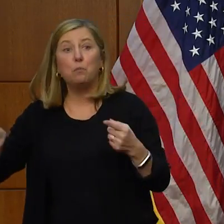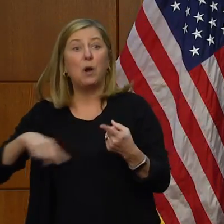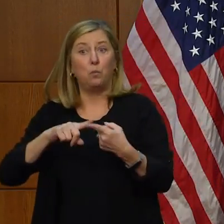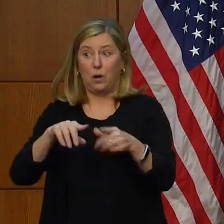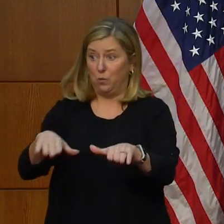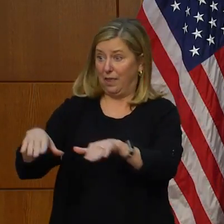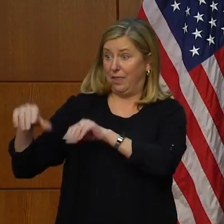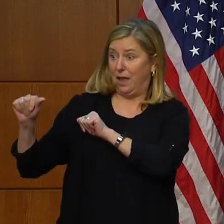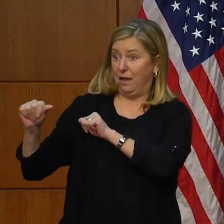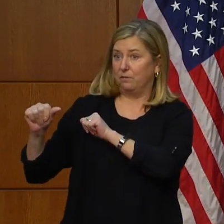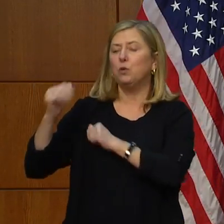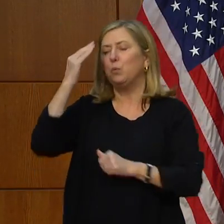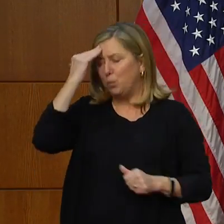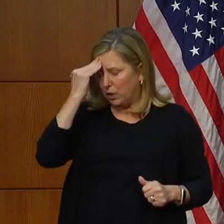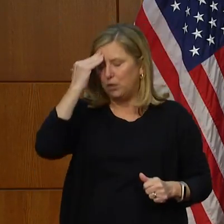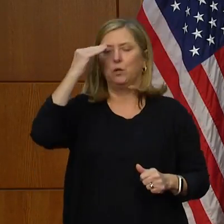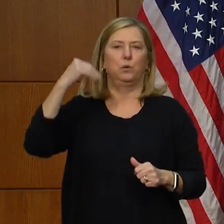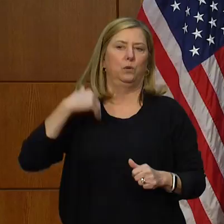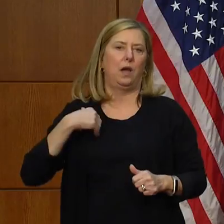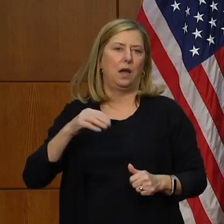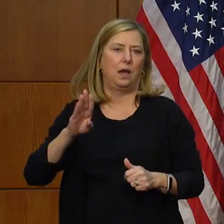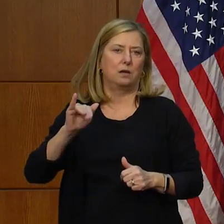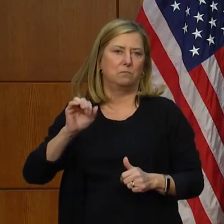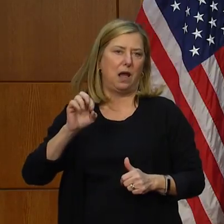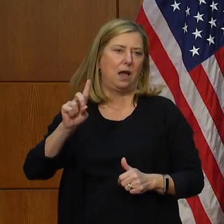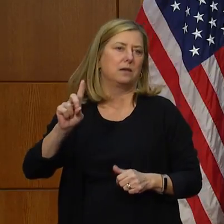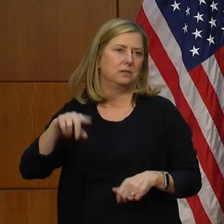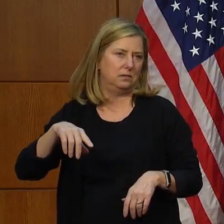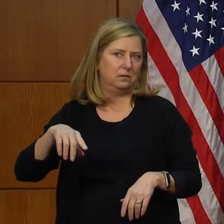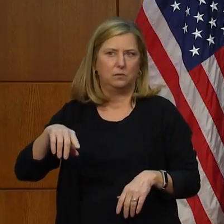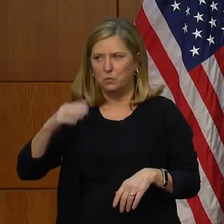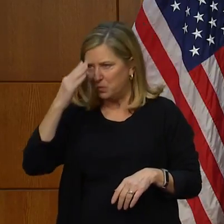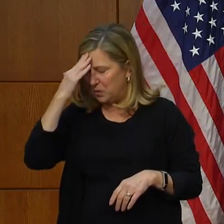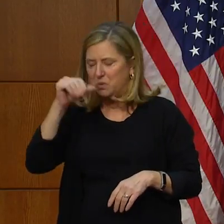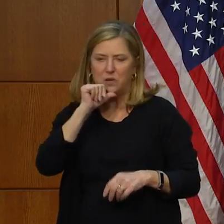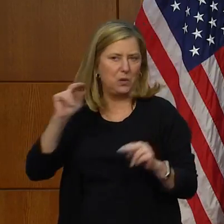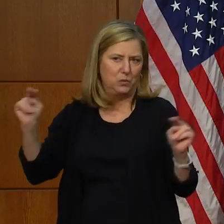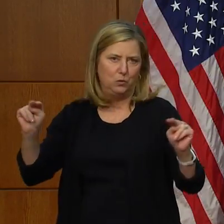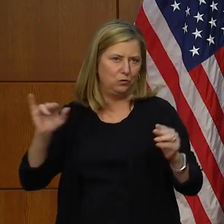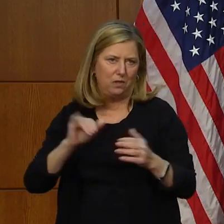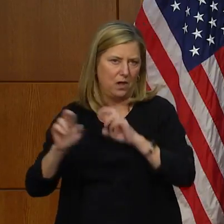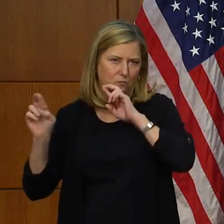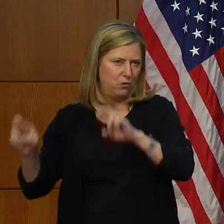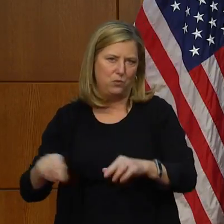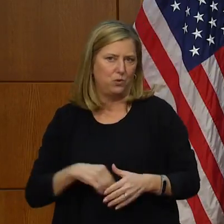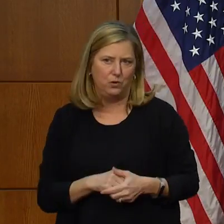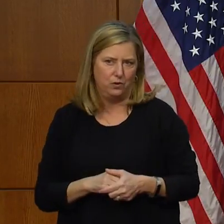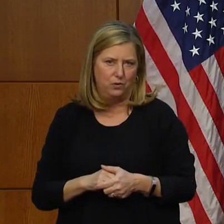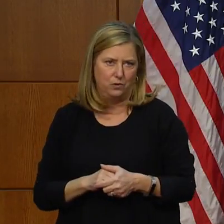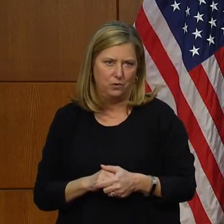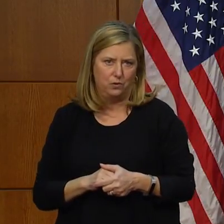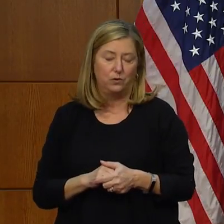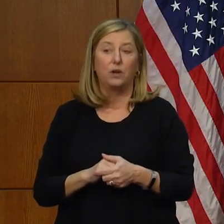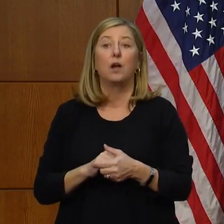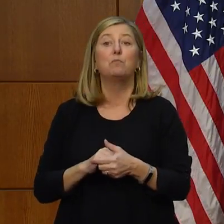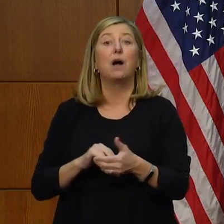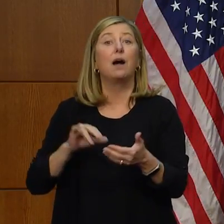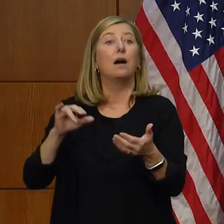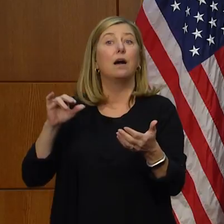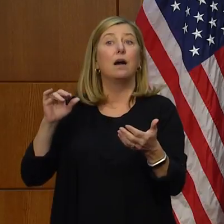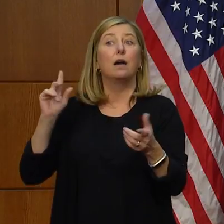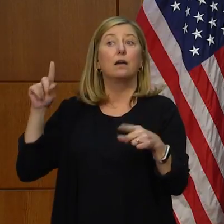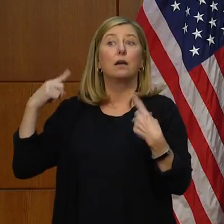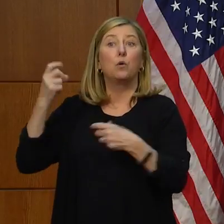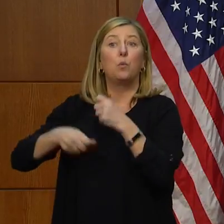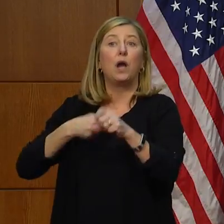that there was bias and a lack of objectivity in that report. It has gone unreported on since last year,